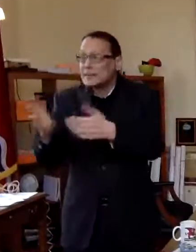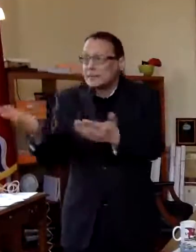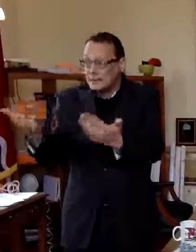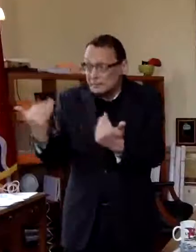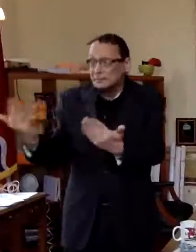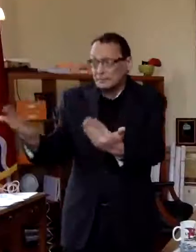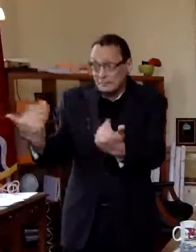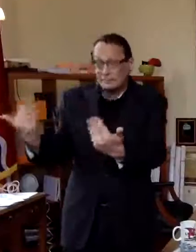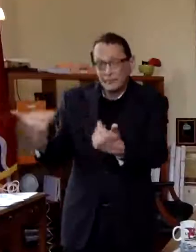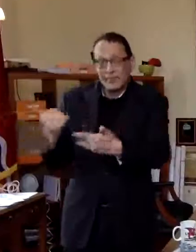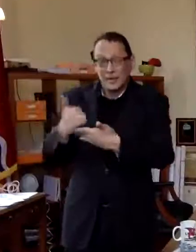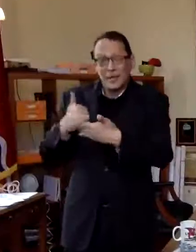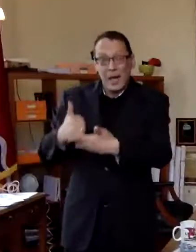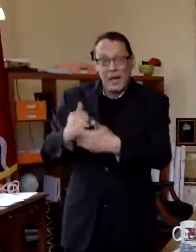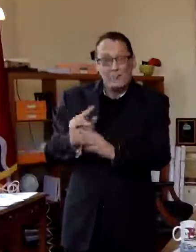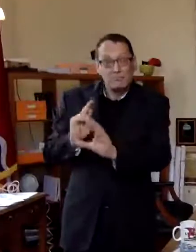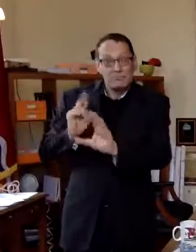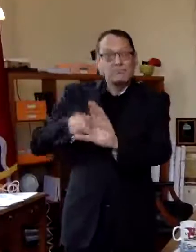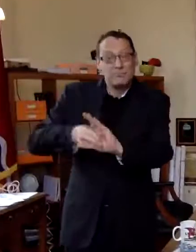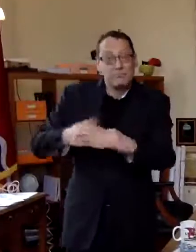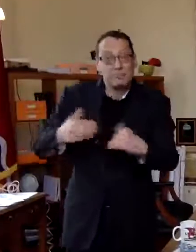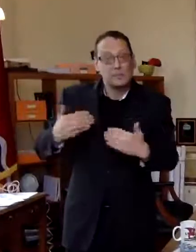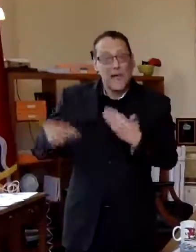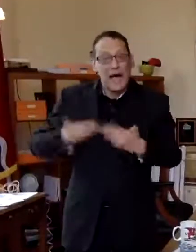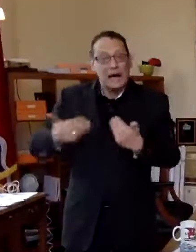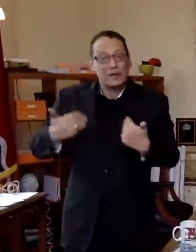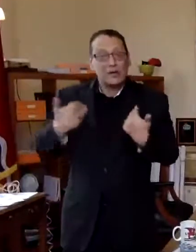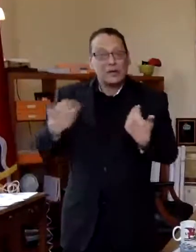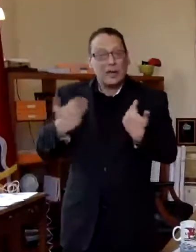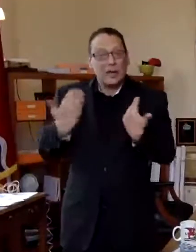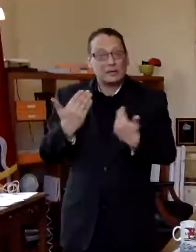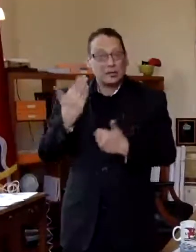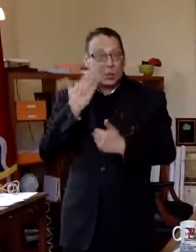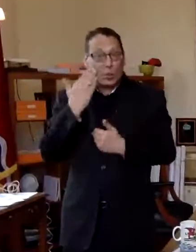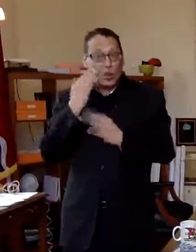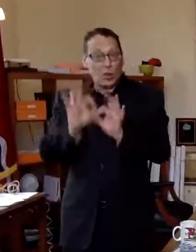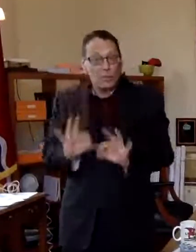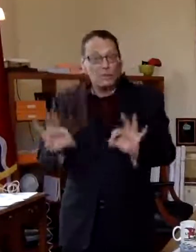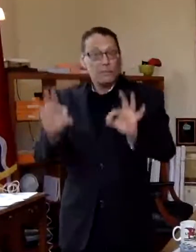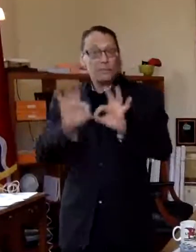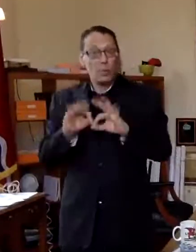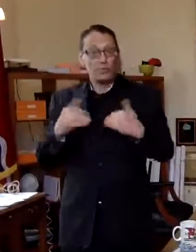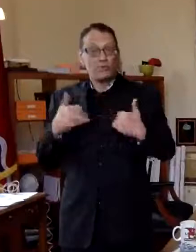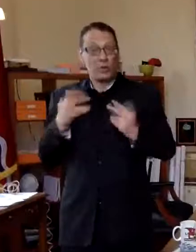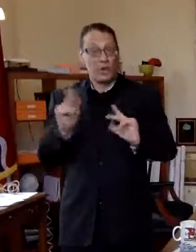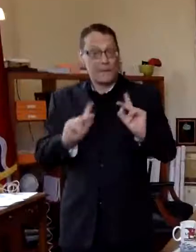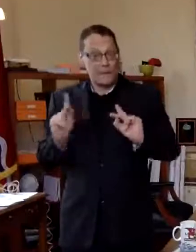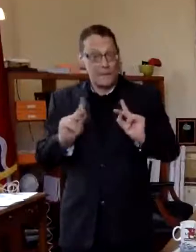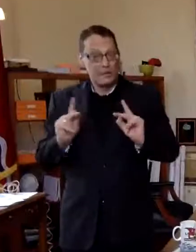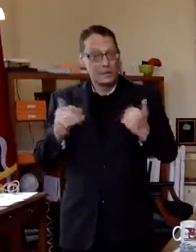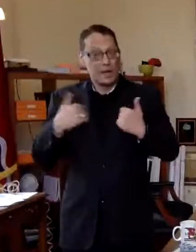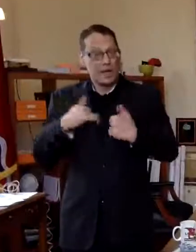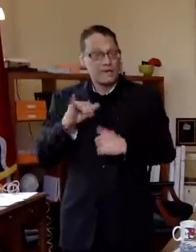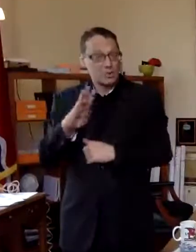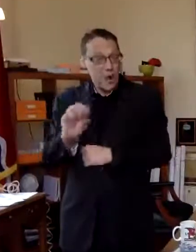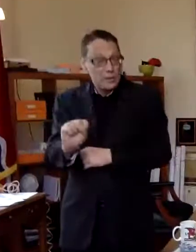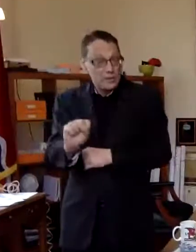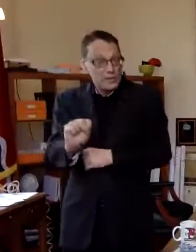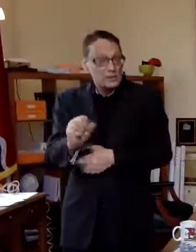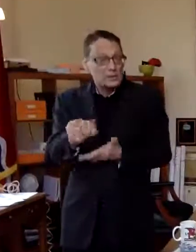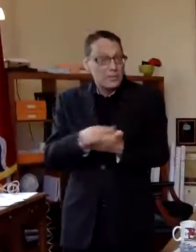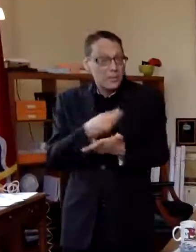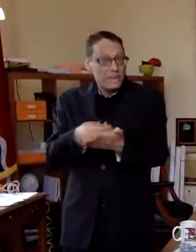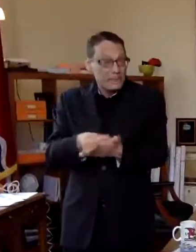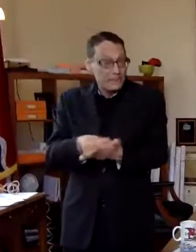that up even more so that we continue because we we do know it's so important for for young people um to have jobs and